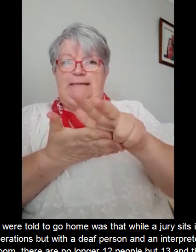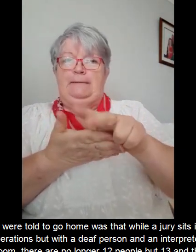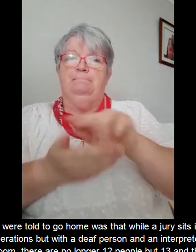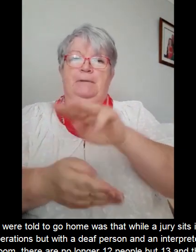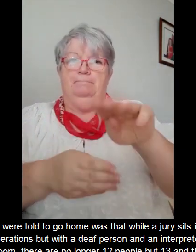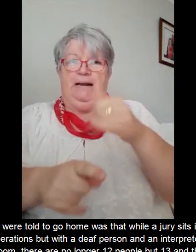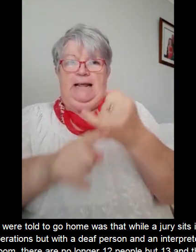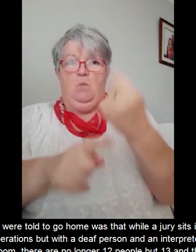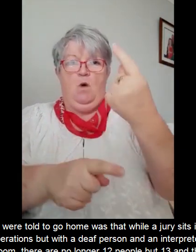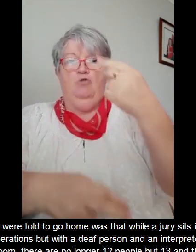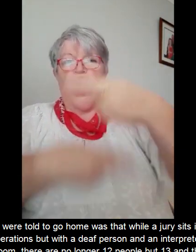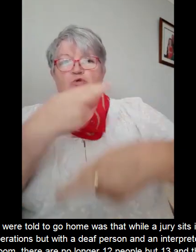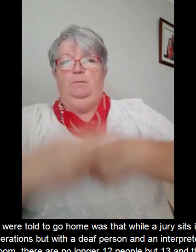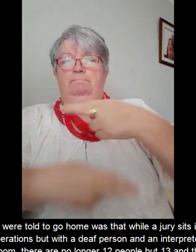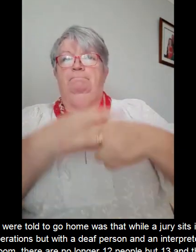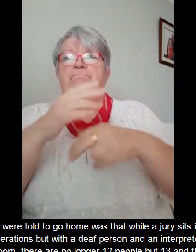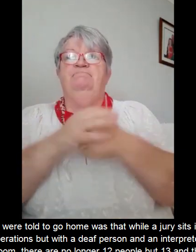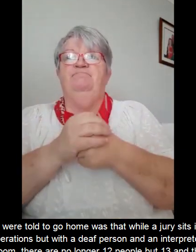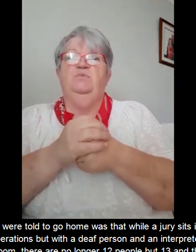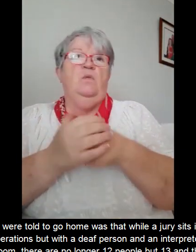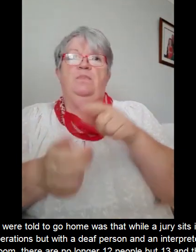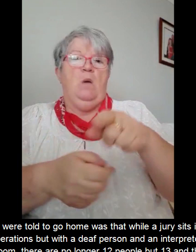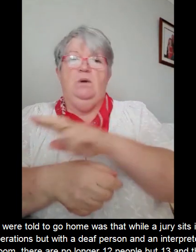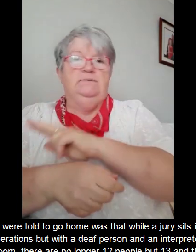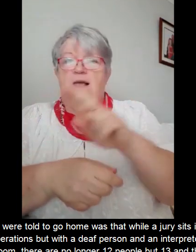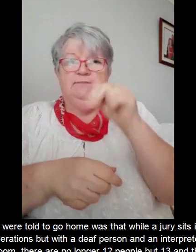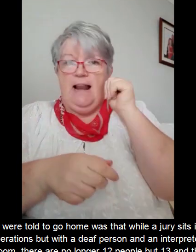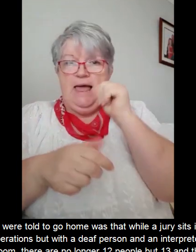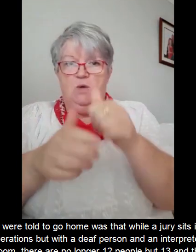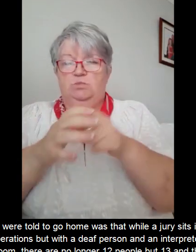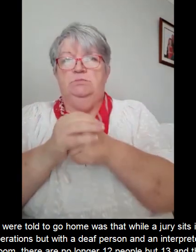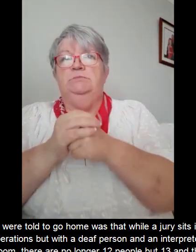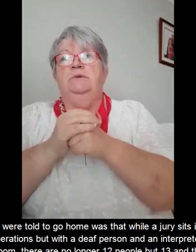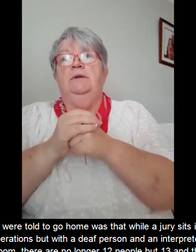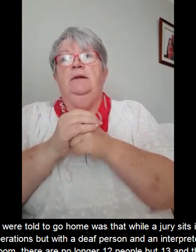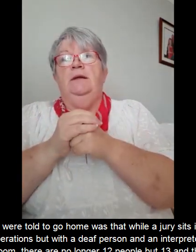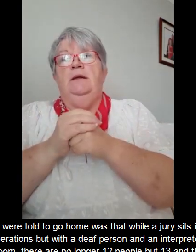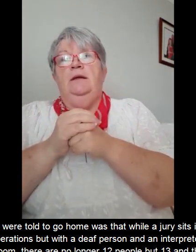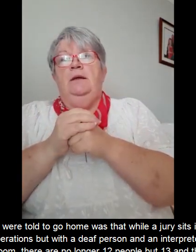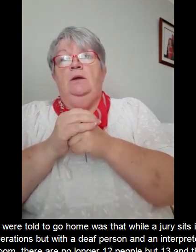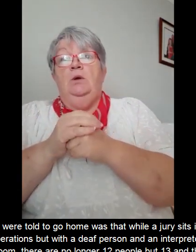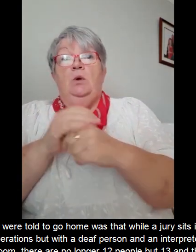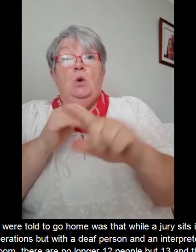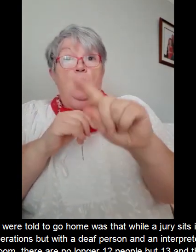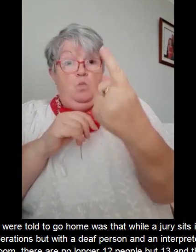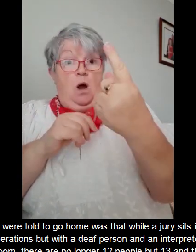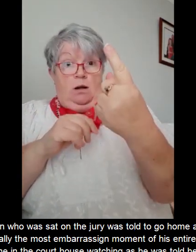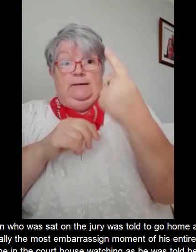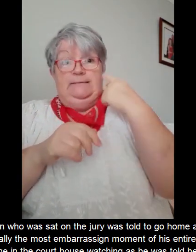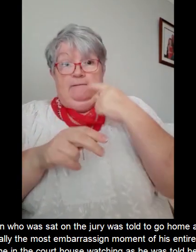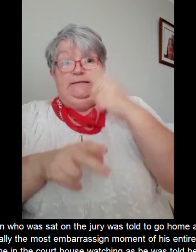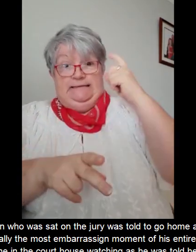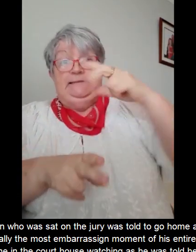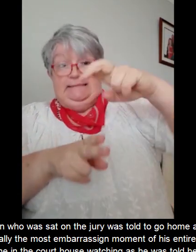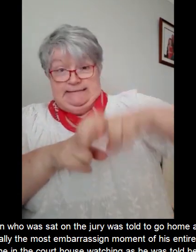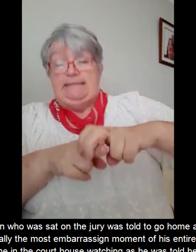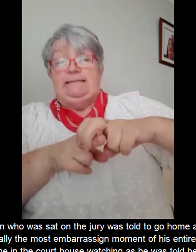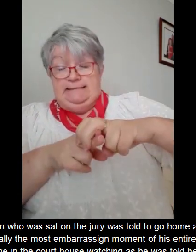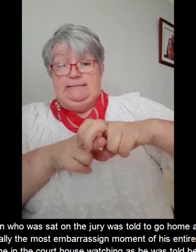there are no longer 12 people but 13 and this wasn't allowed. So this one deaf person who was sat on the jury